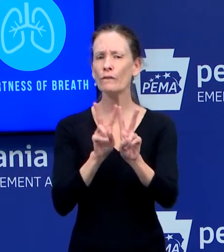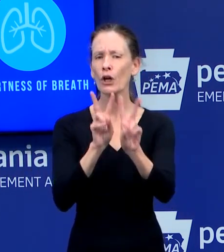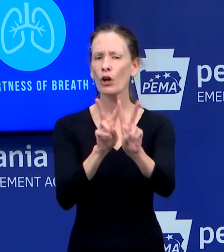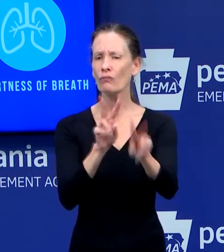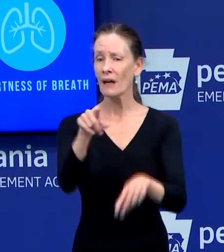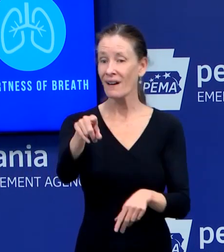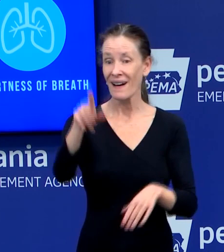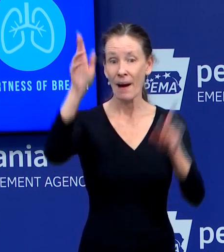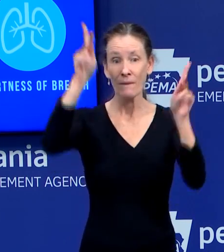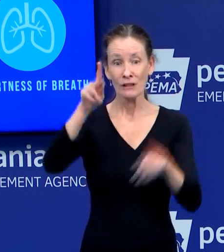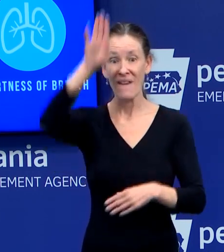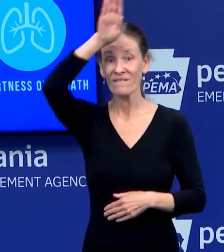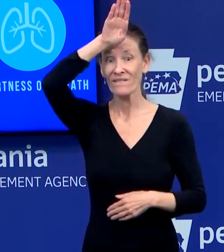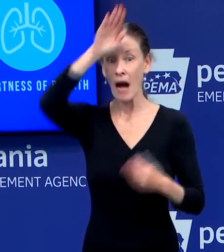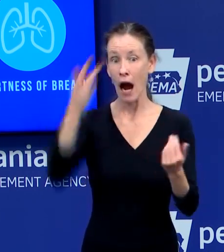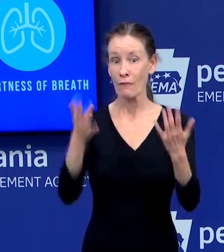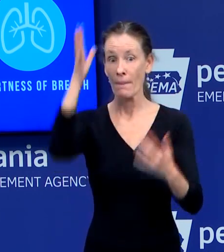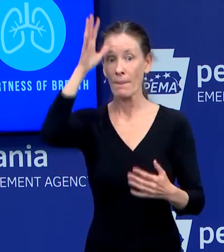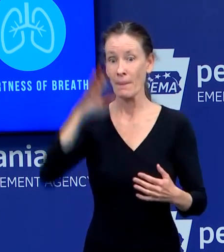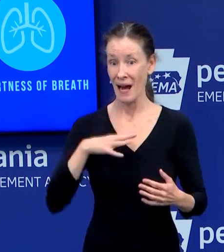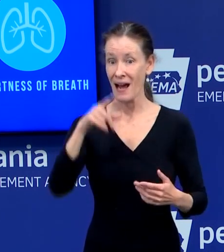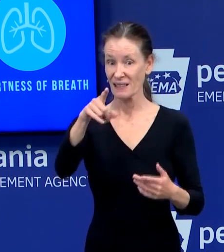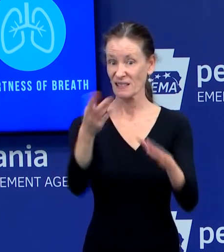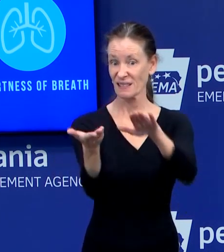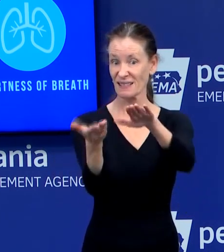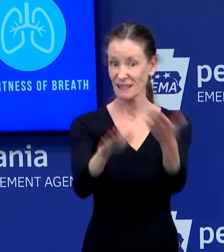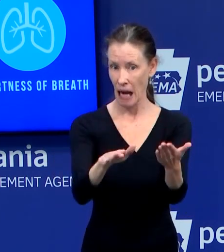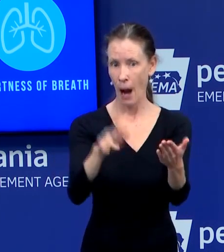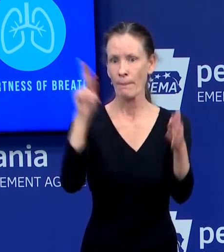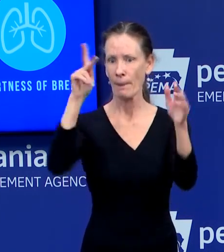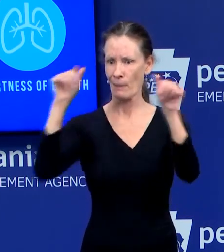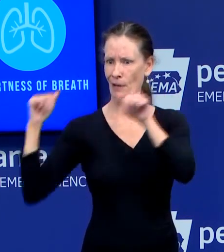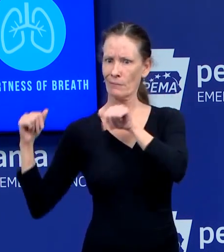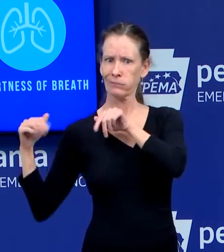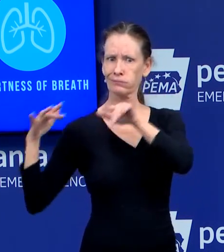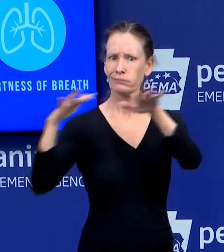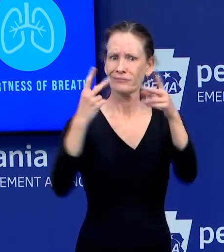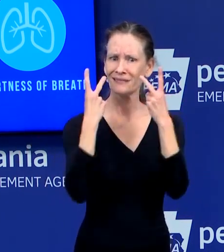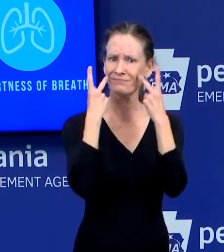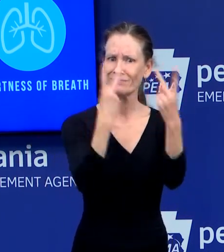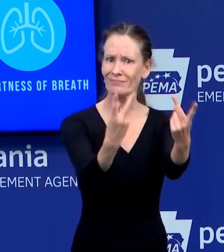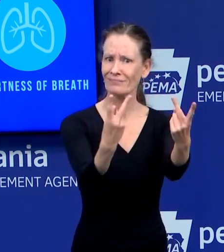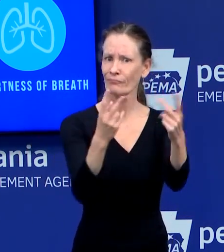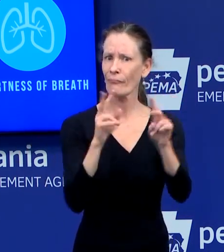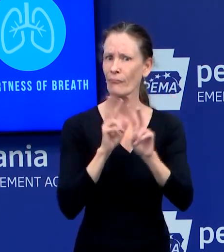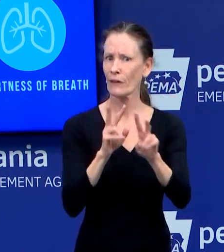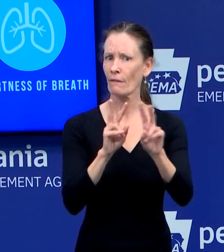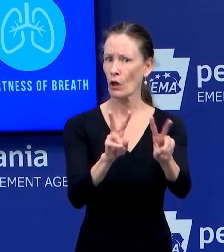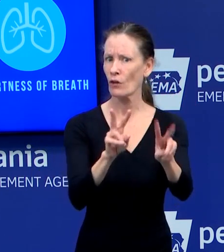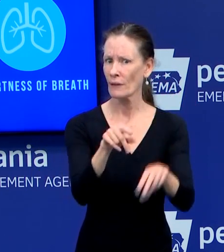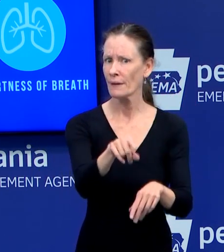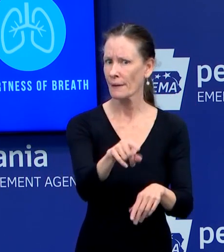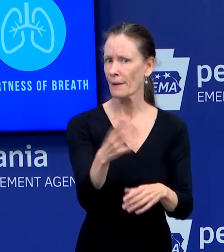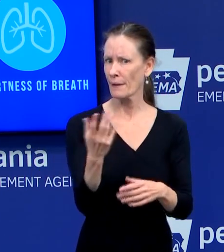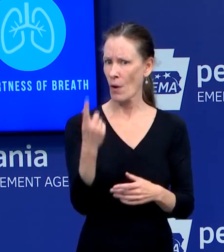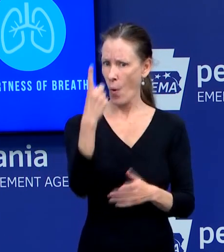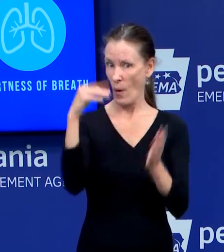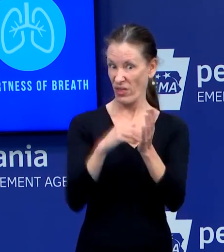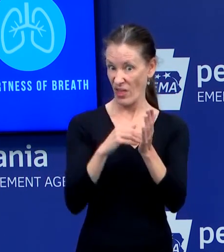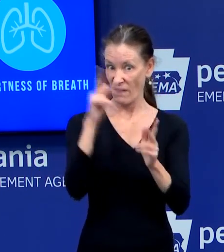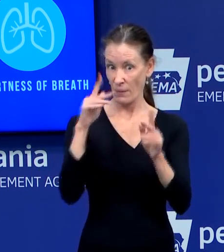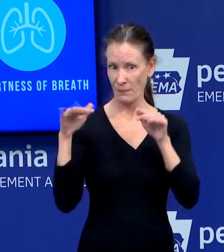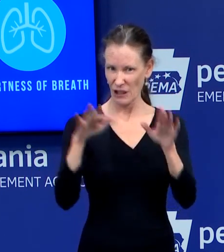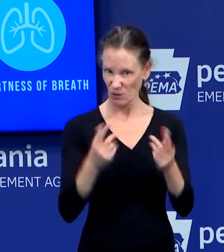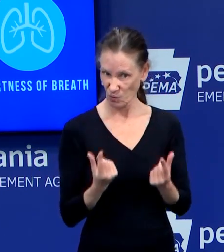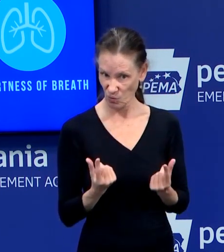Some EMS providers have, um, raise concerns over that happening, and if you could just talk about maybe why... So we have no